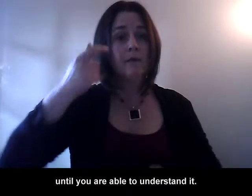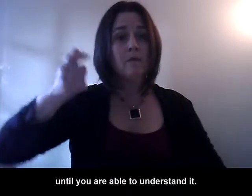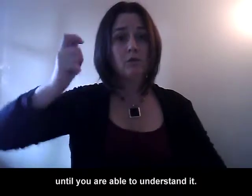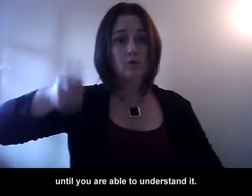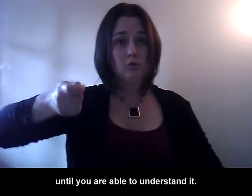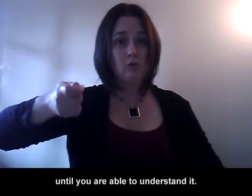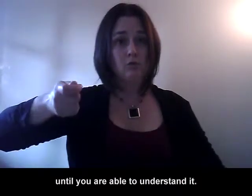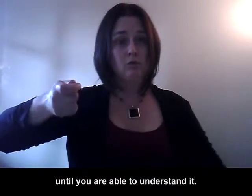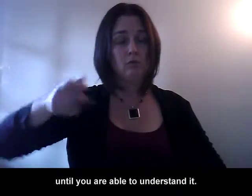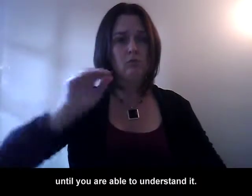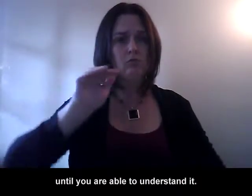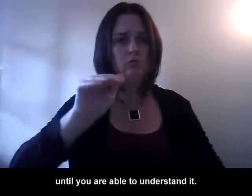understand it.